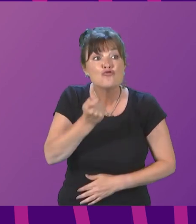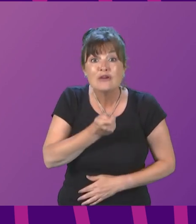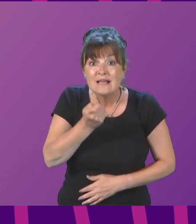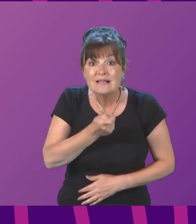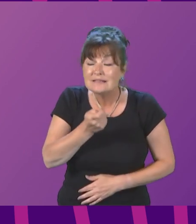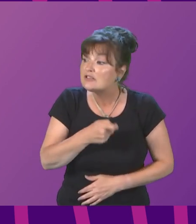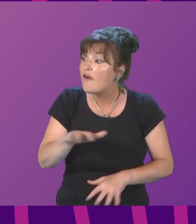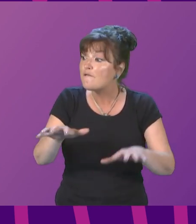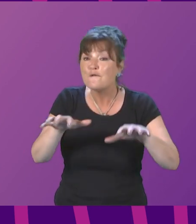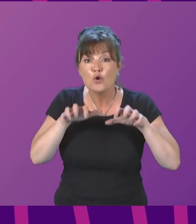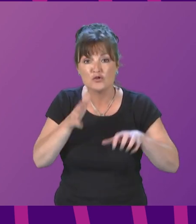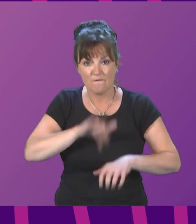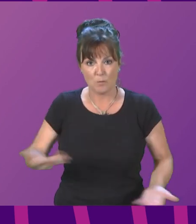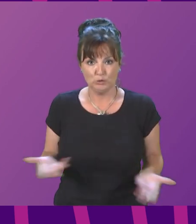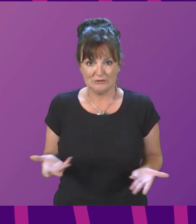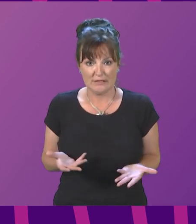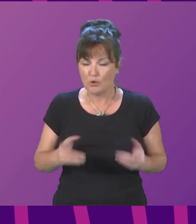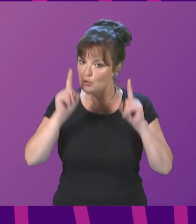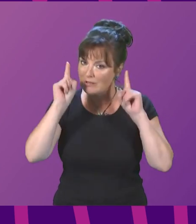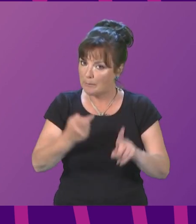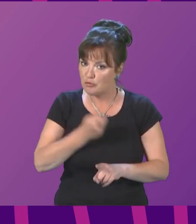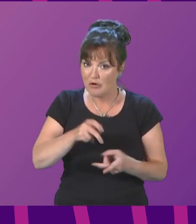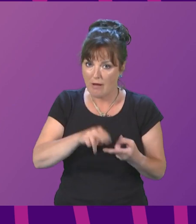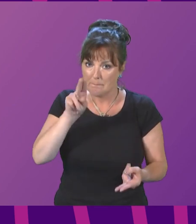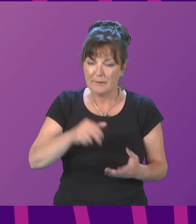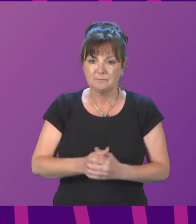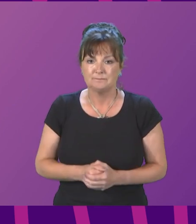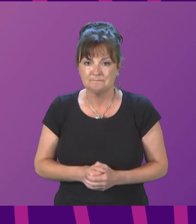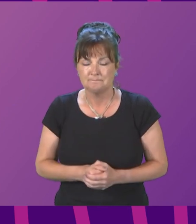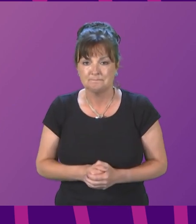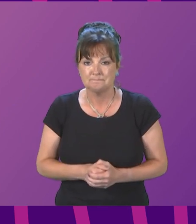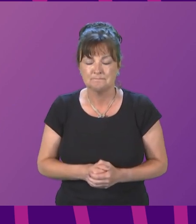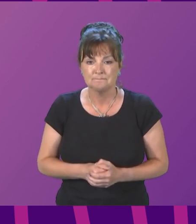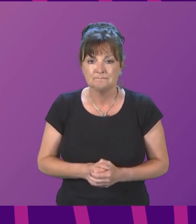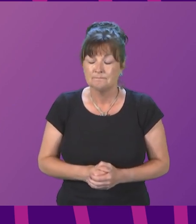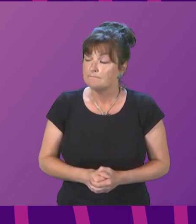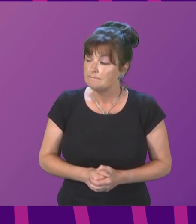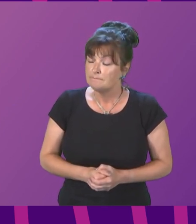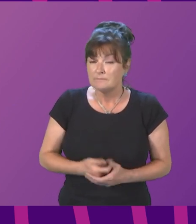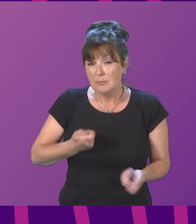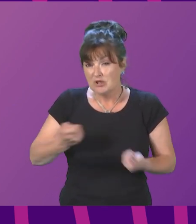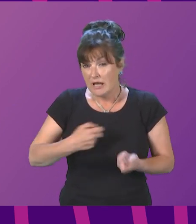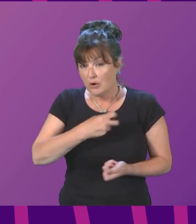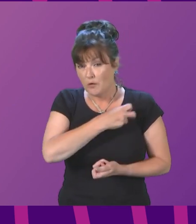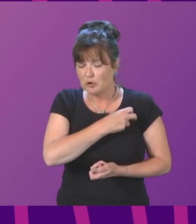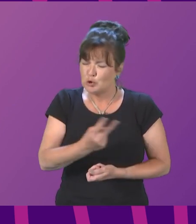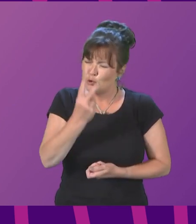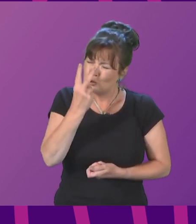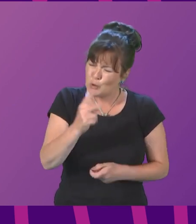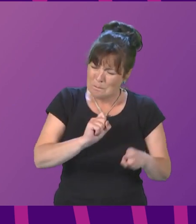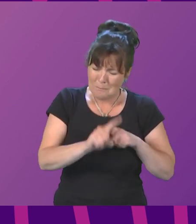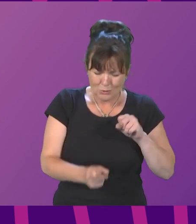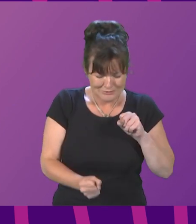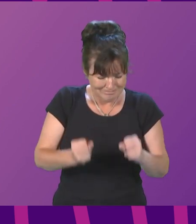from today. Siding officer, two of the most important and fundamental sources of security